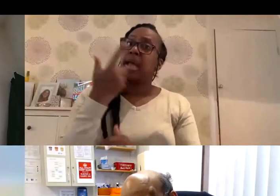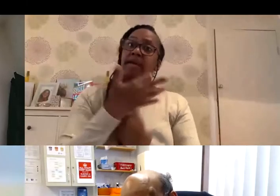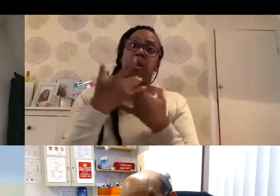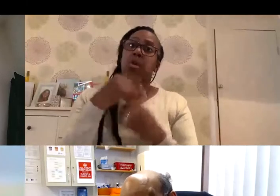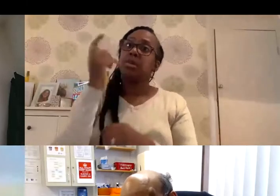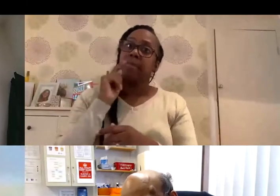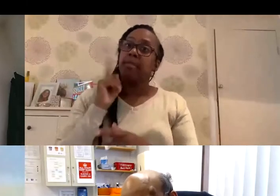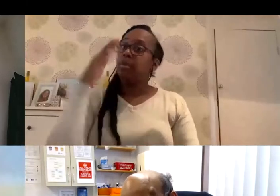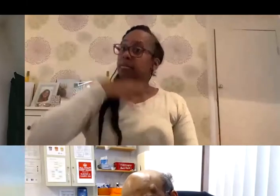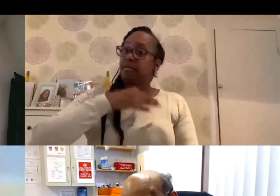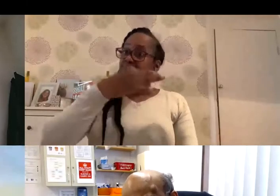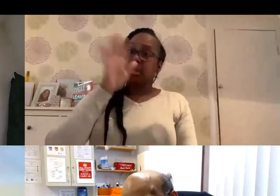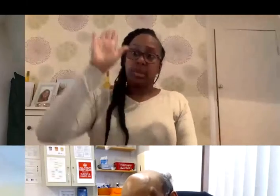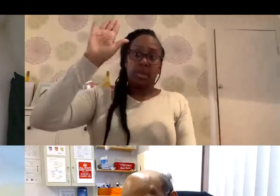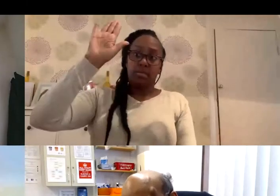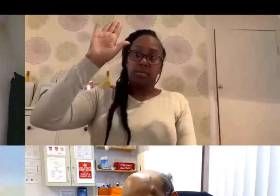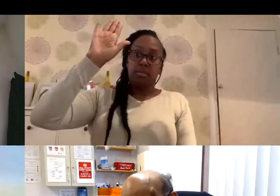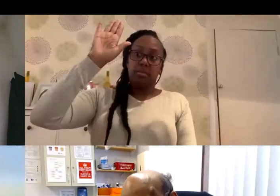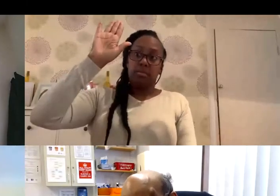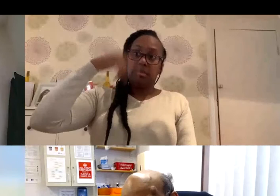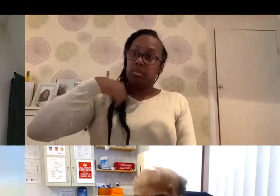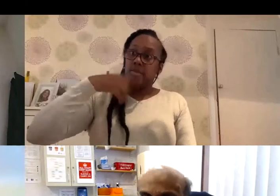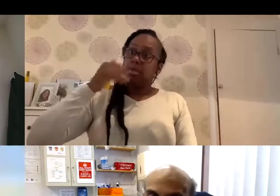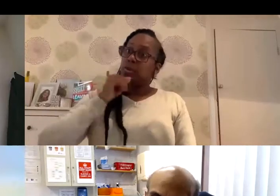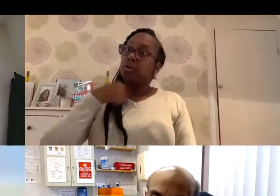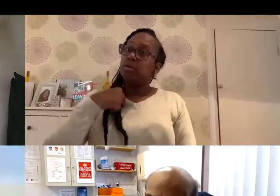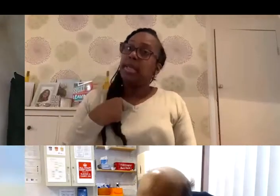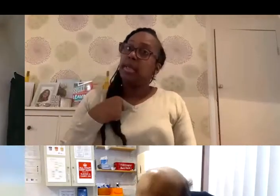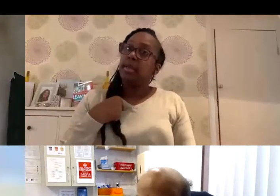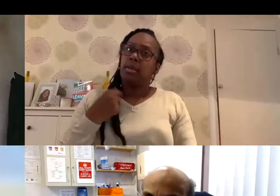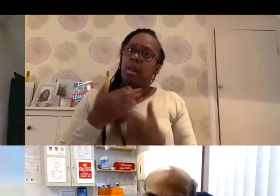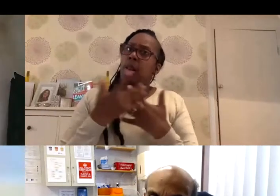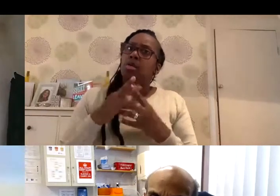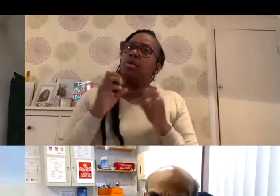that step forward, very willingly to be in the trial, many from BAME background.